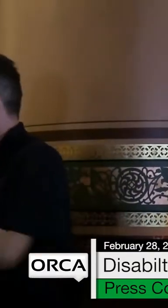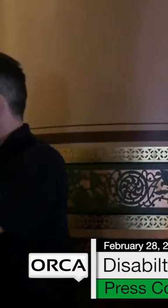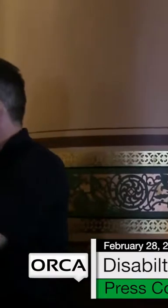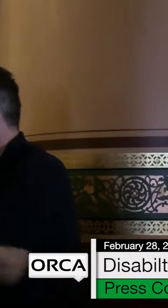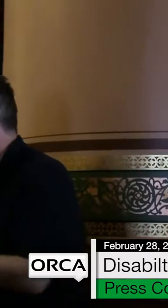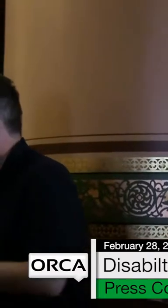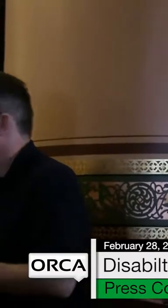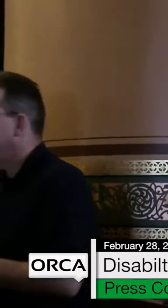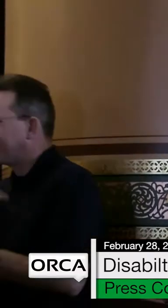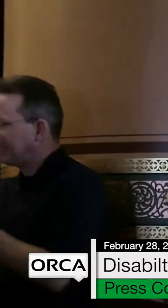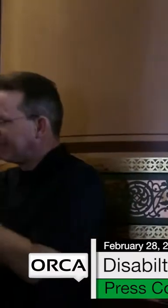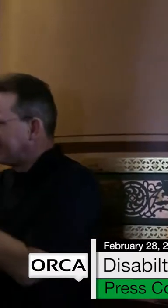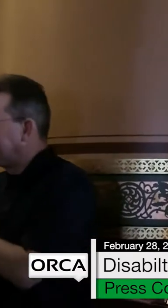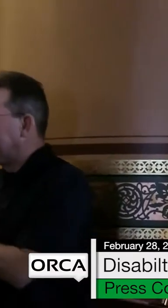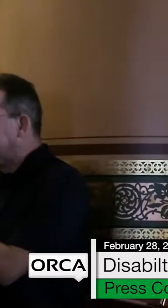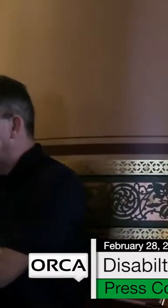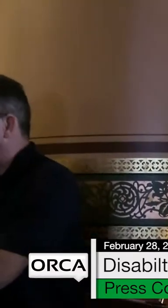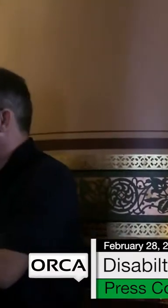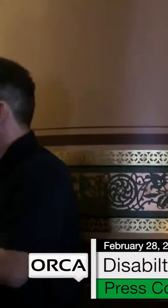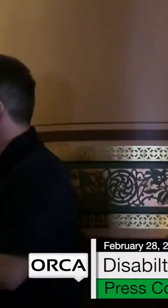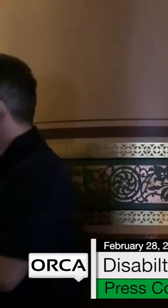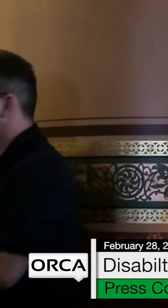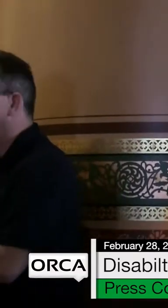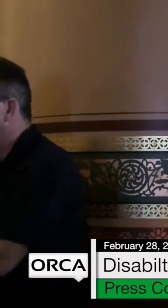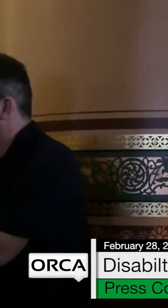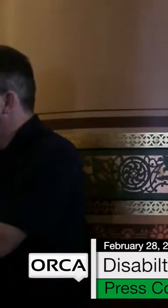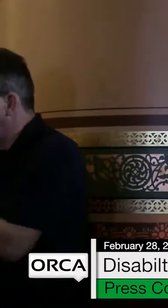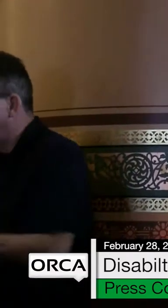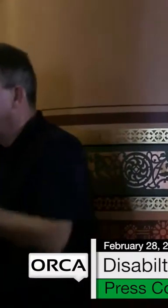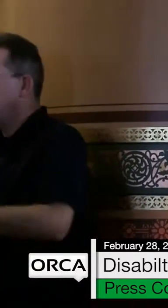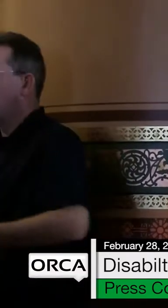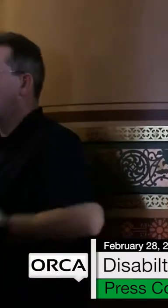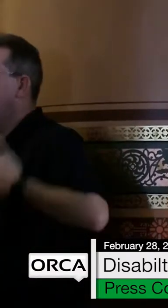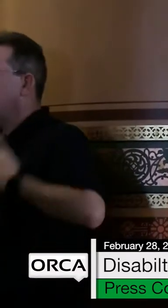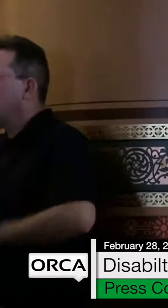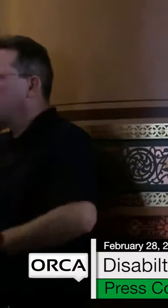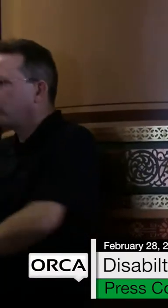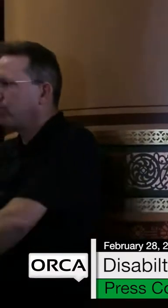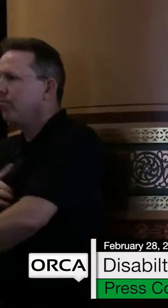services and supports to accomplish this. Thanks so much.